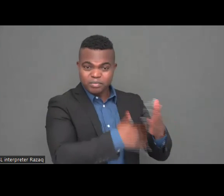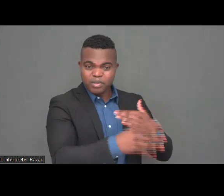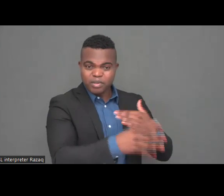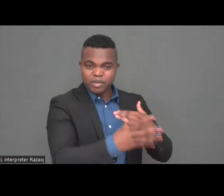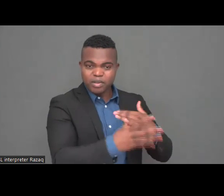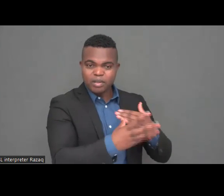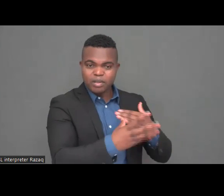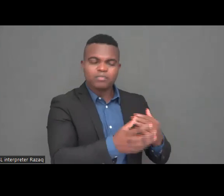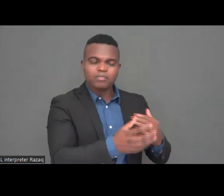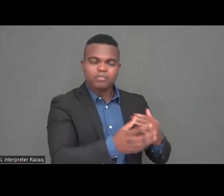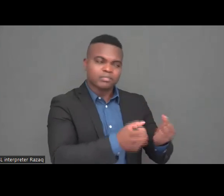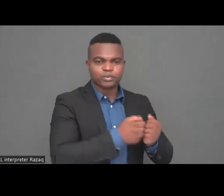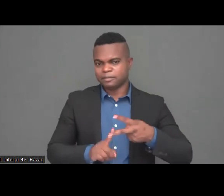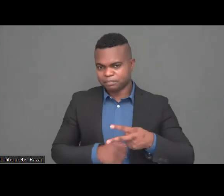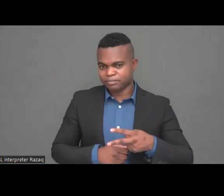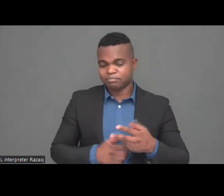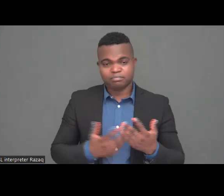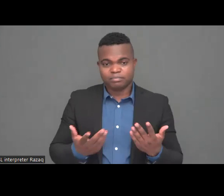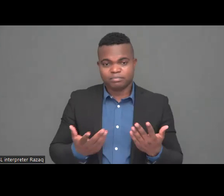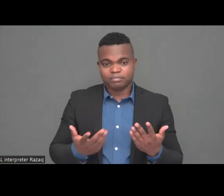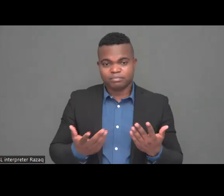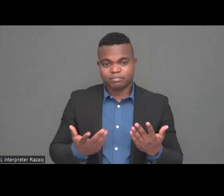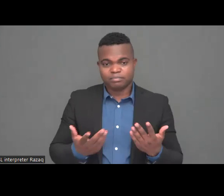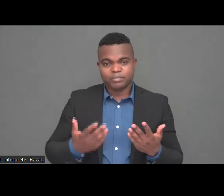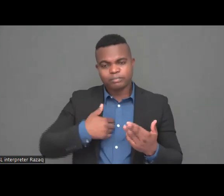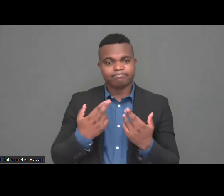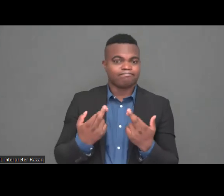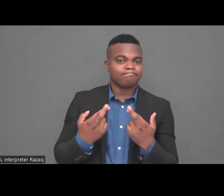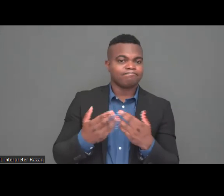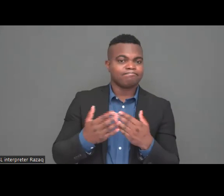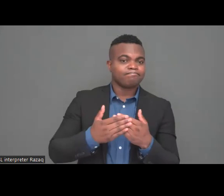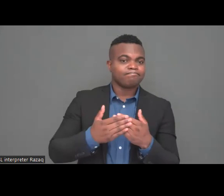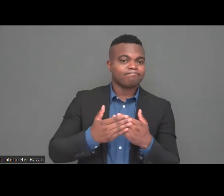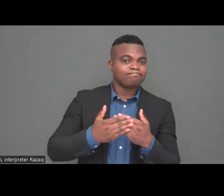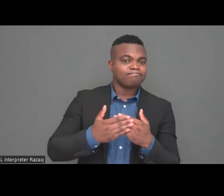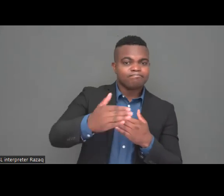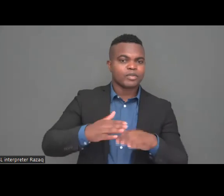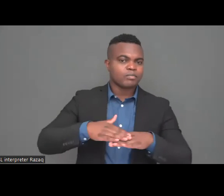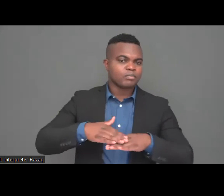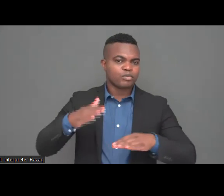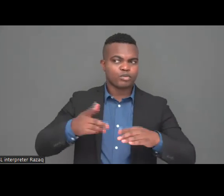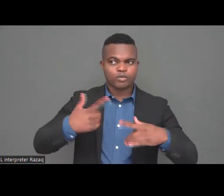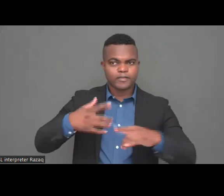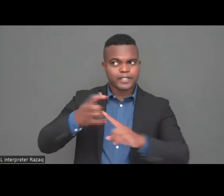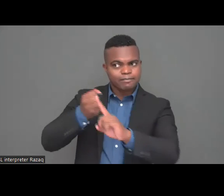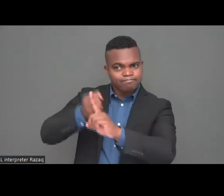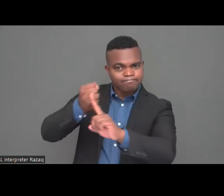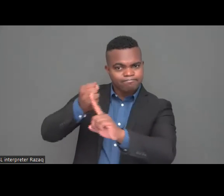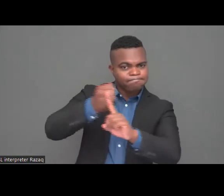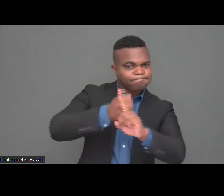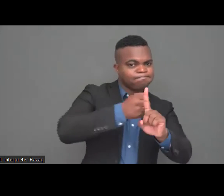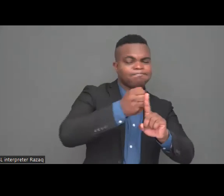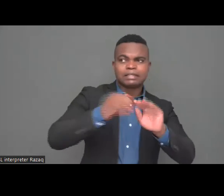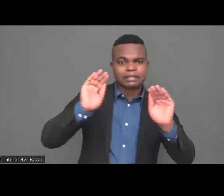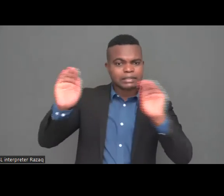the actors in the field internationally to provide